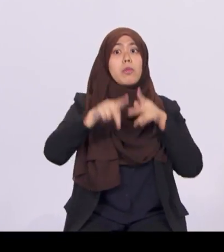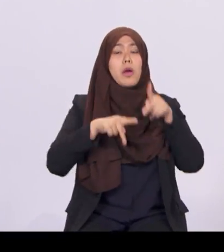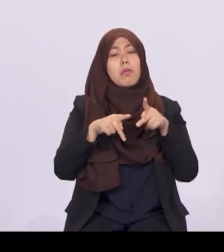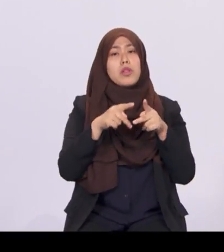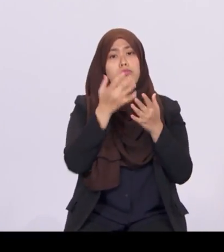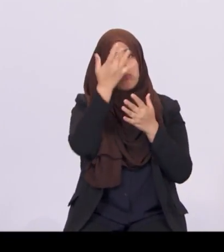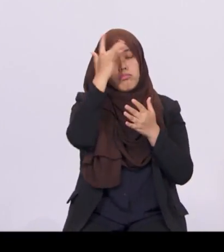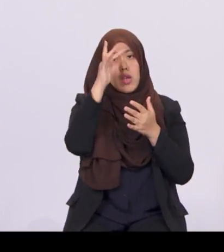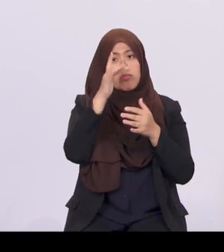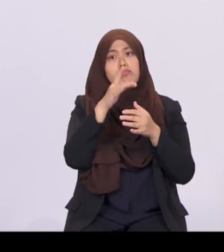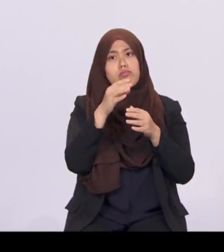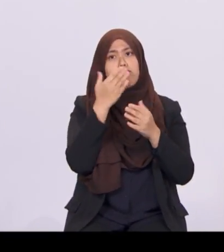-savvy.